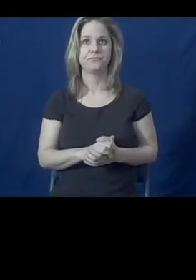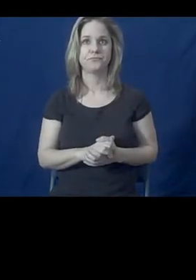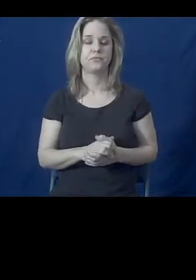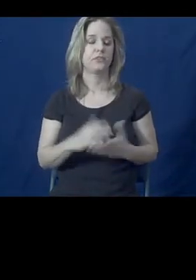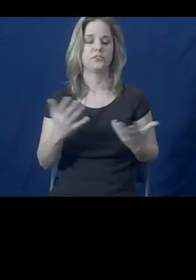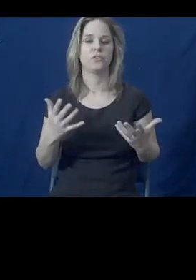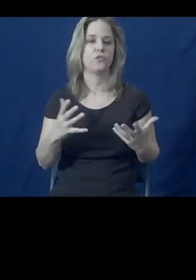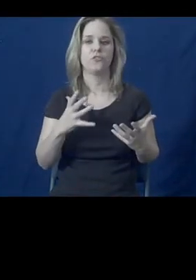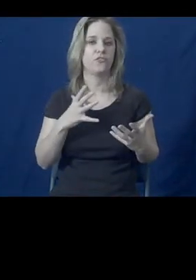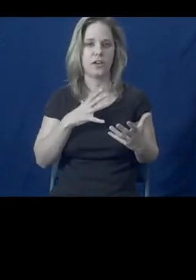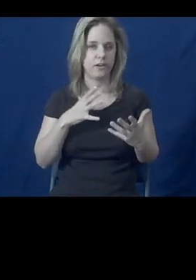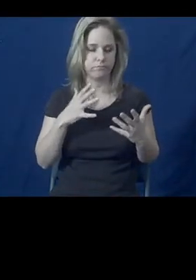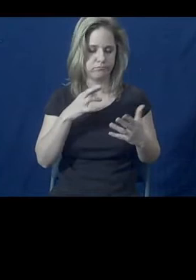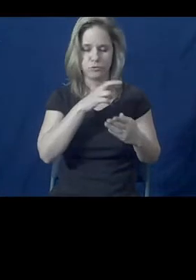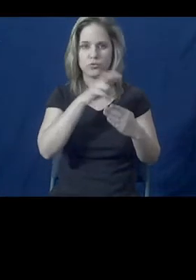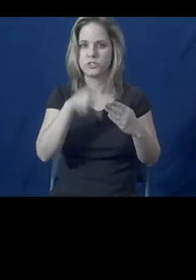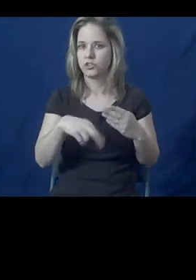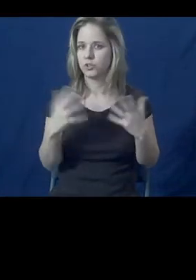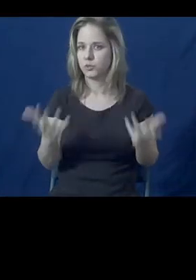result of all this?